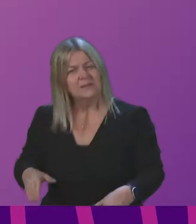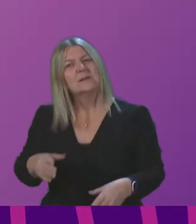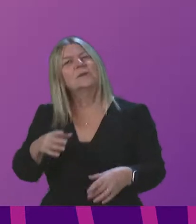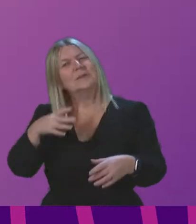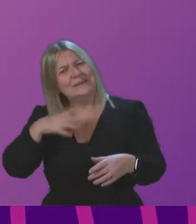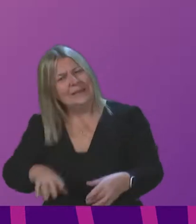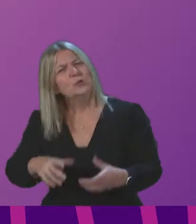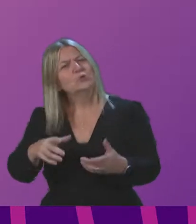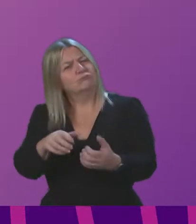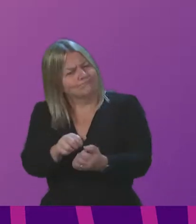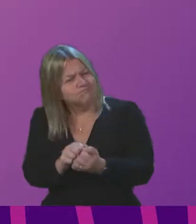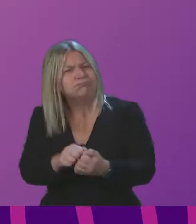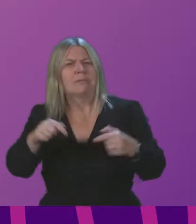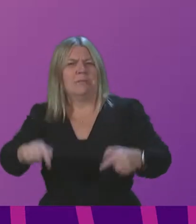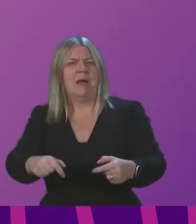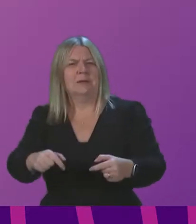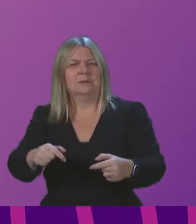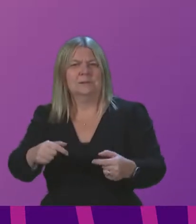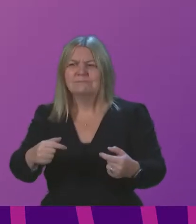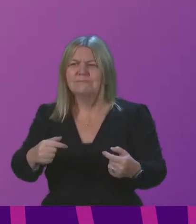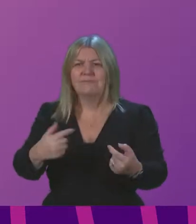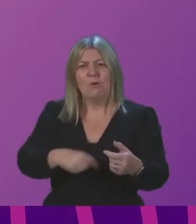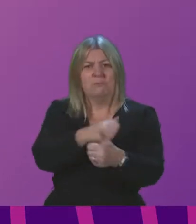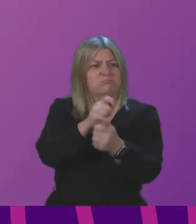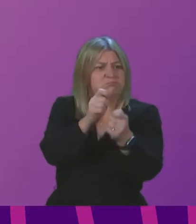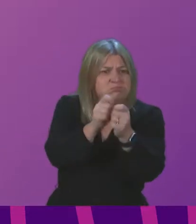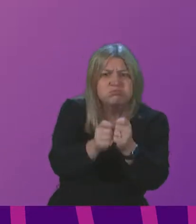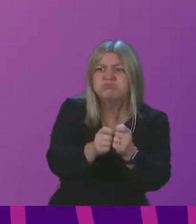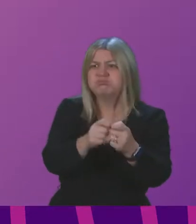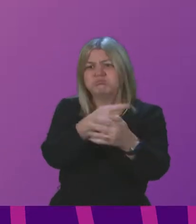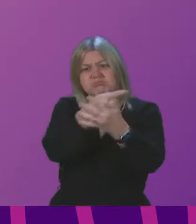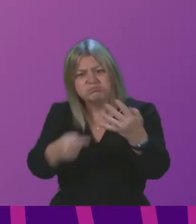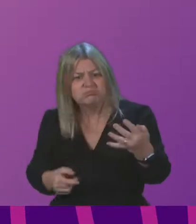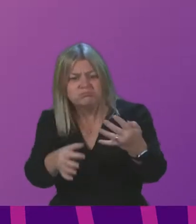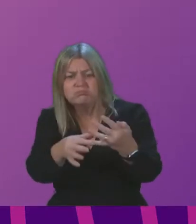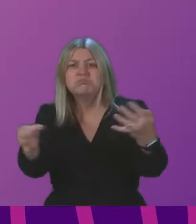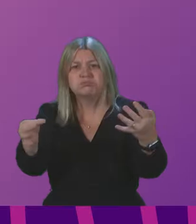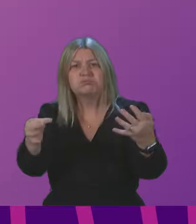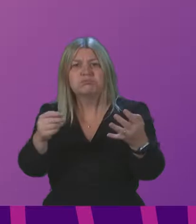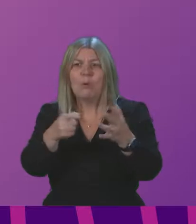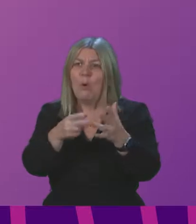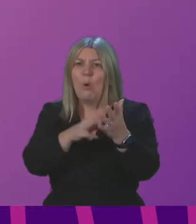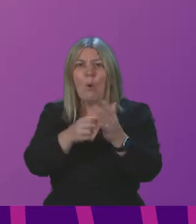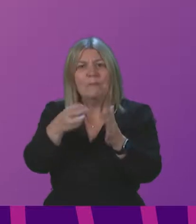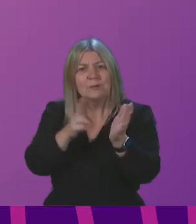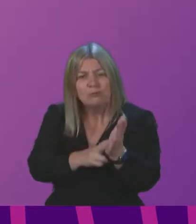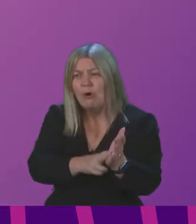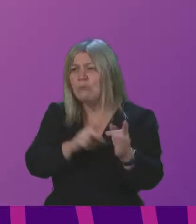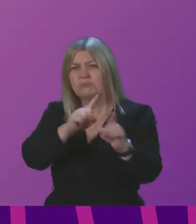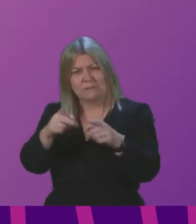and into recovery, from Omicron to beyond. Thank you. I now call on Jackie Bailey.